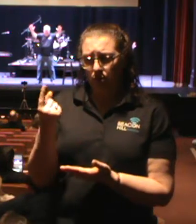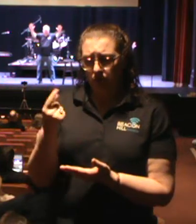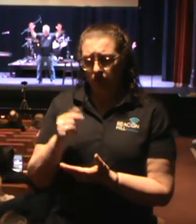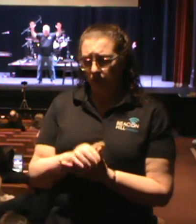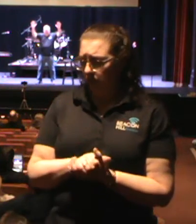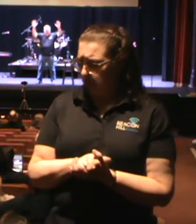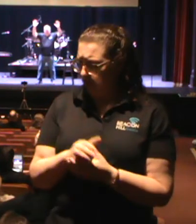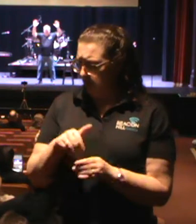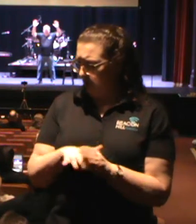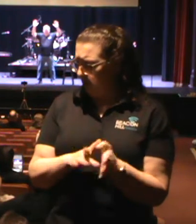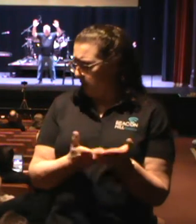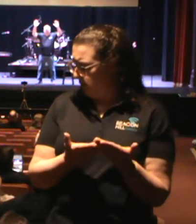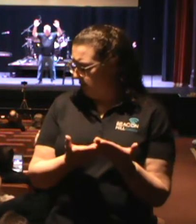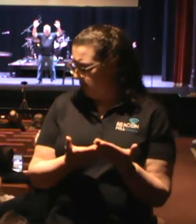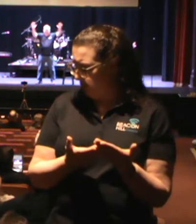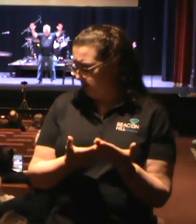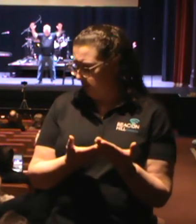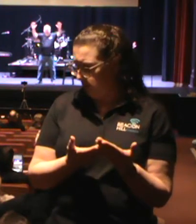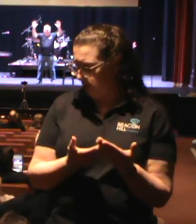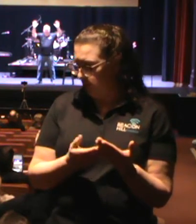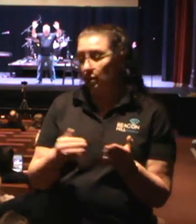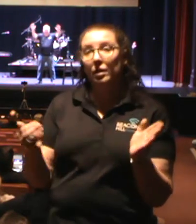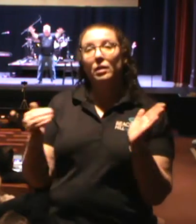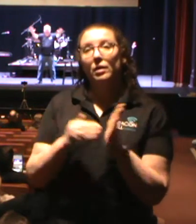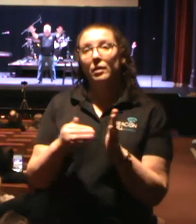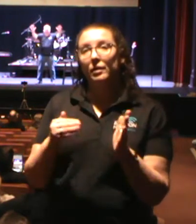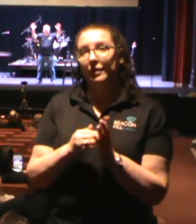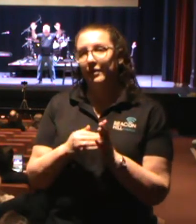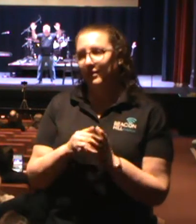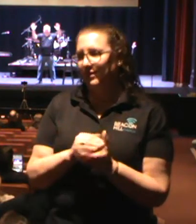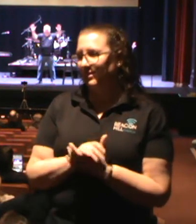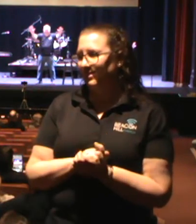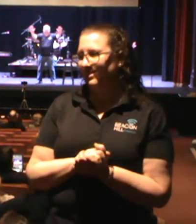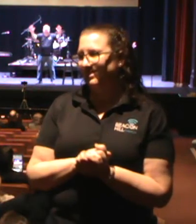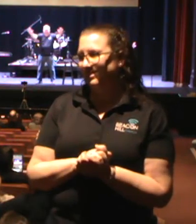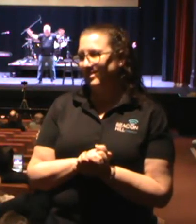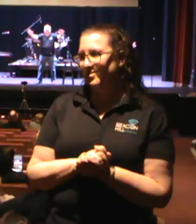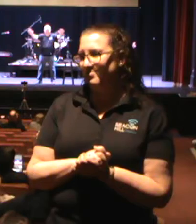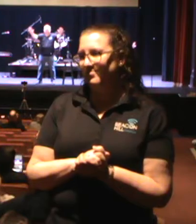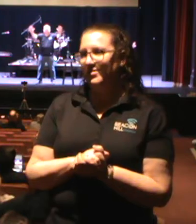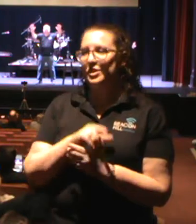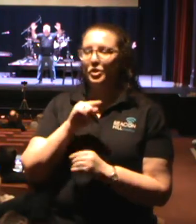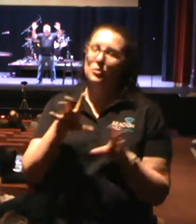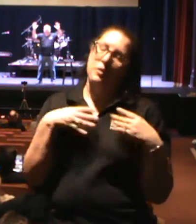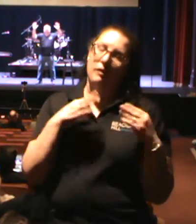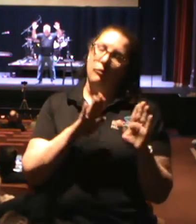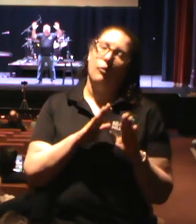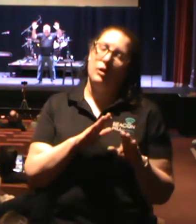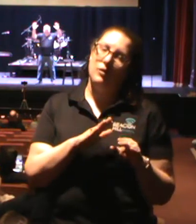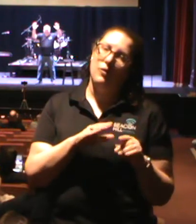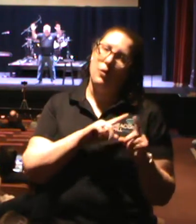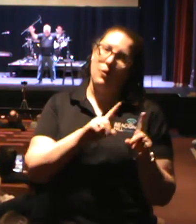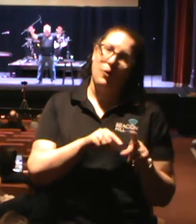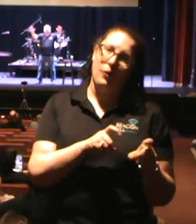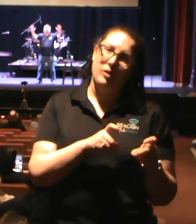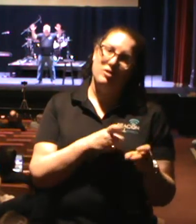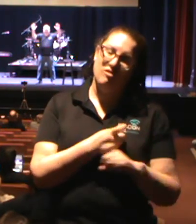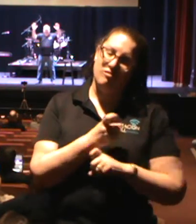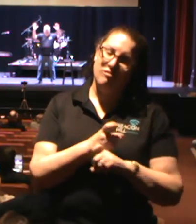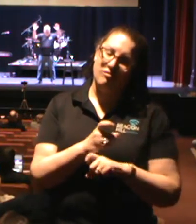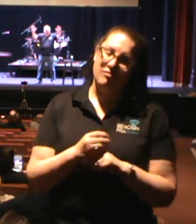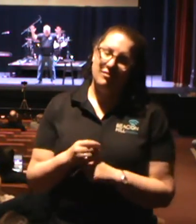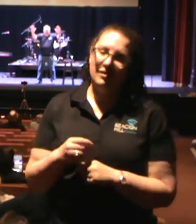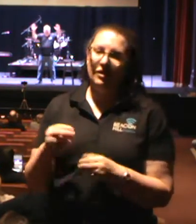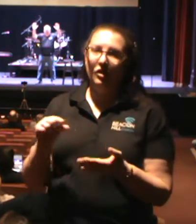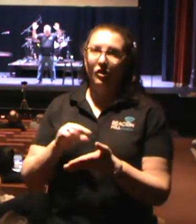the Bible? Y'all, once again, are on top of it. Y'all have great questions. This verse 11